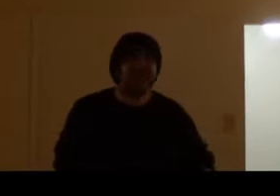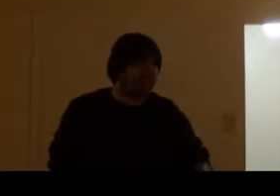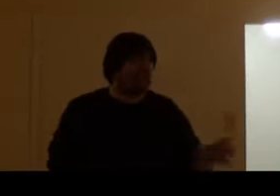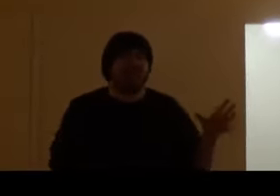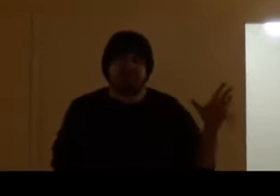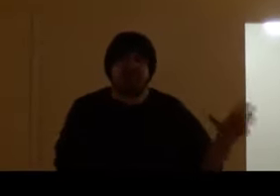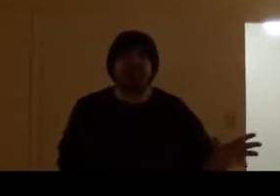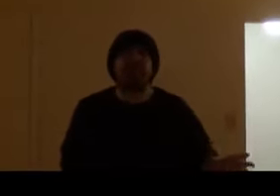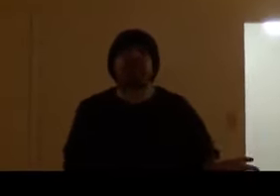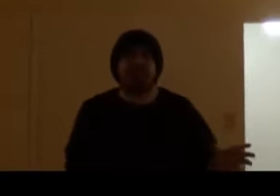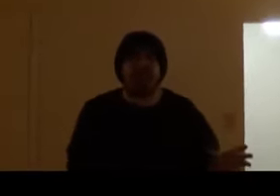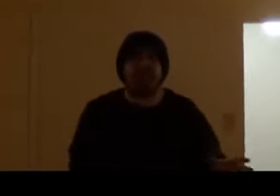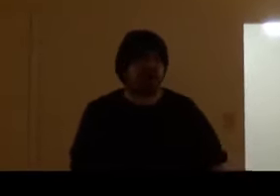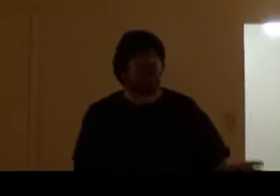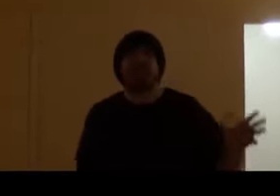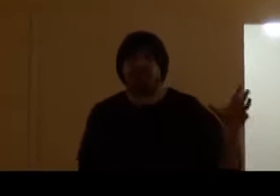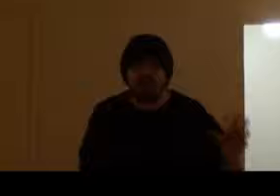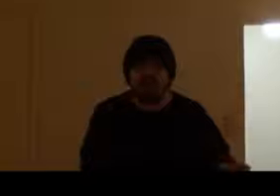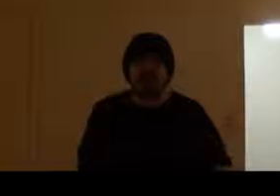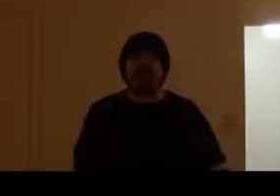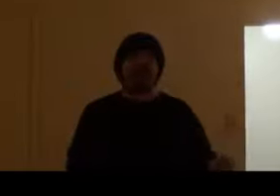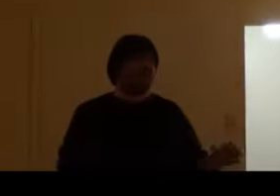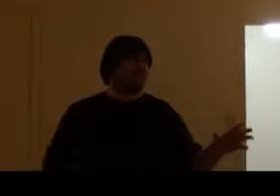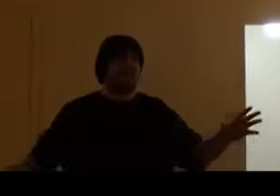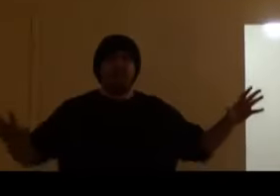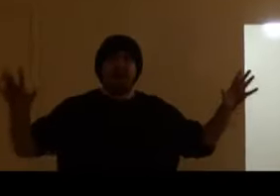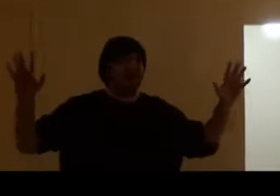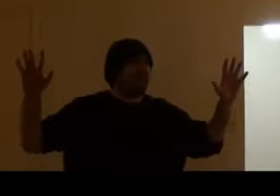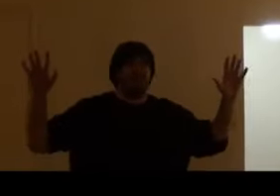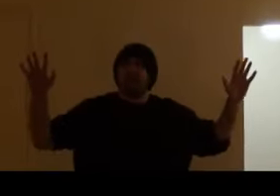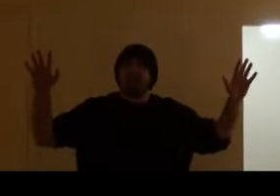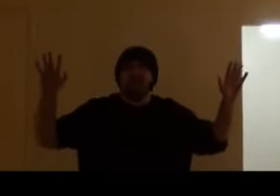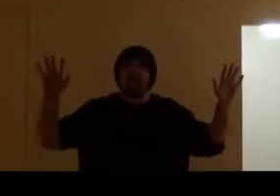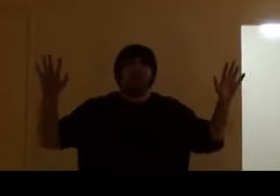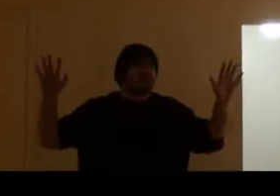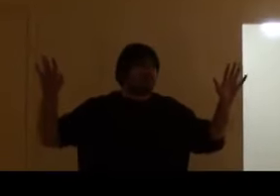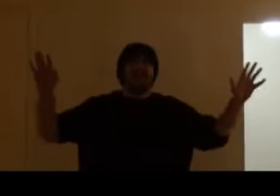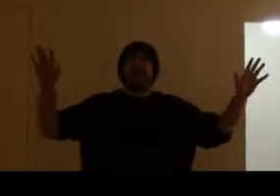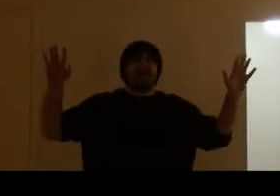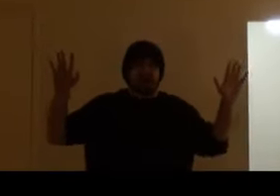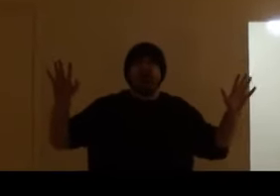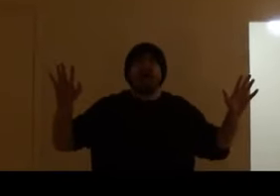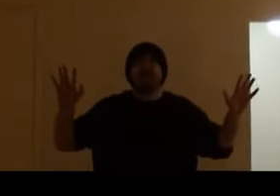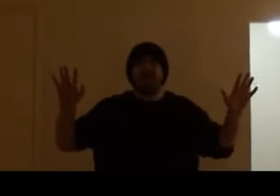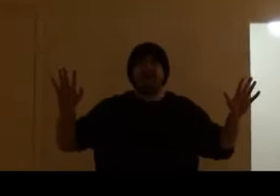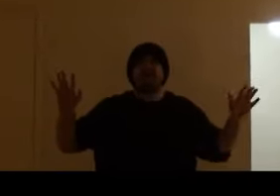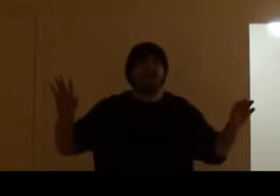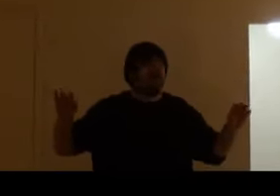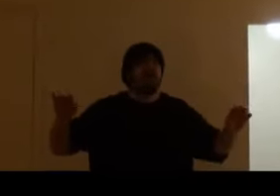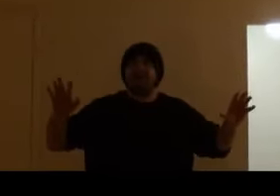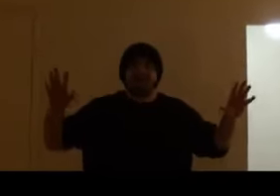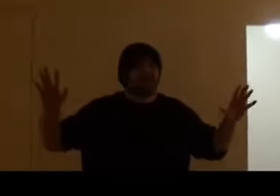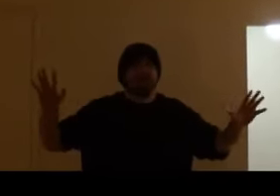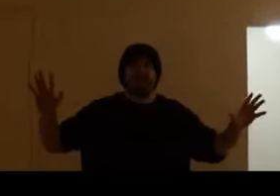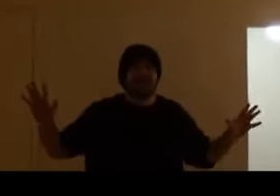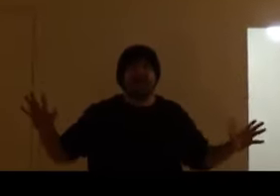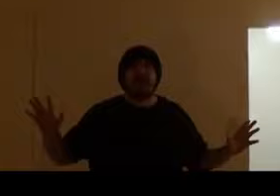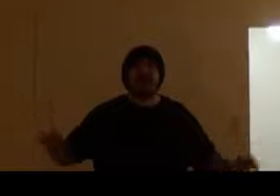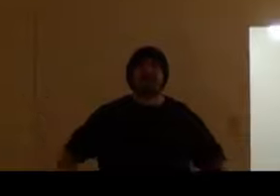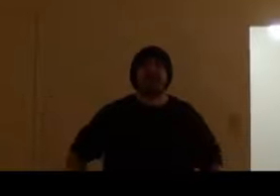stealing the spotlight of Ryback. And I'm not a big Ryback guy there. I've bashed the shit out of him.